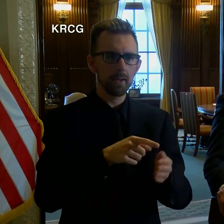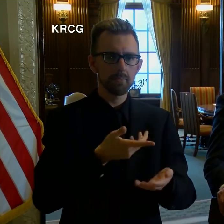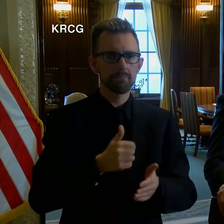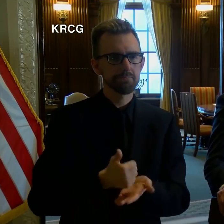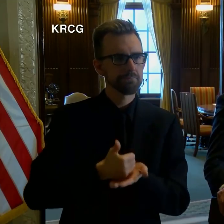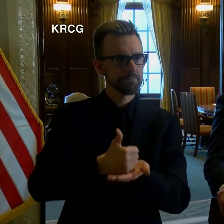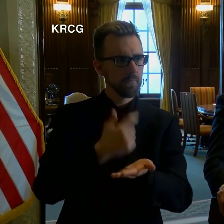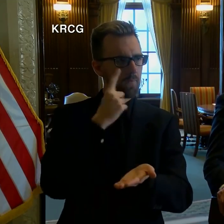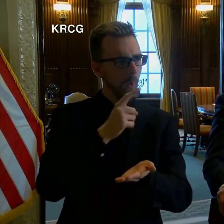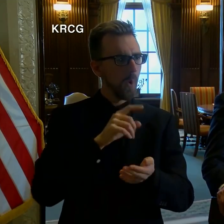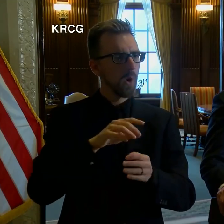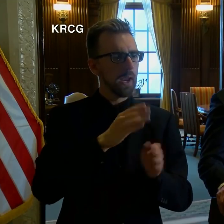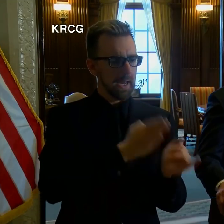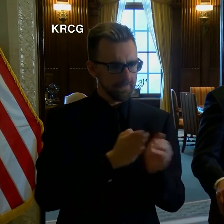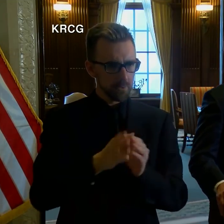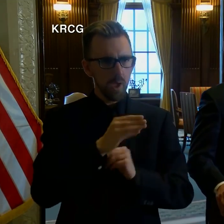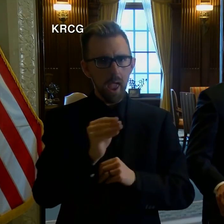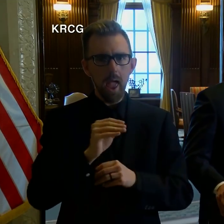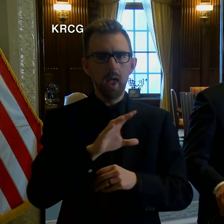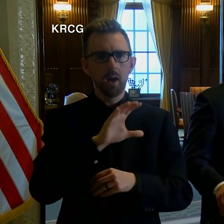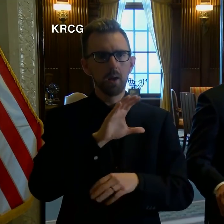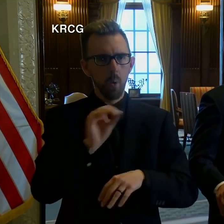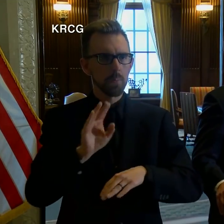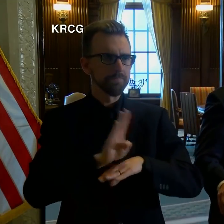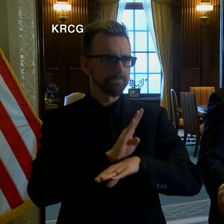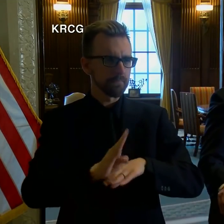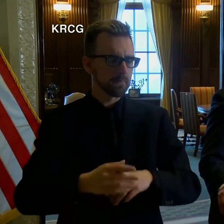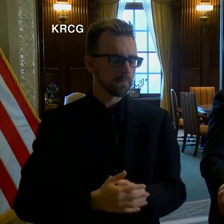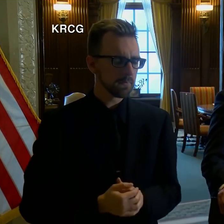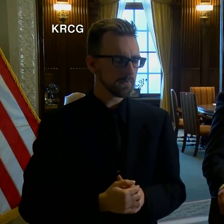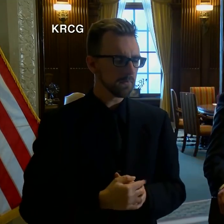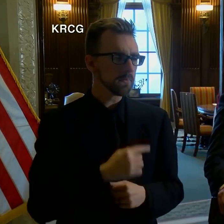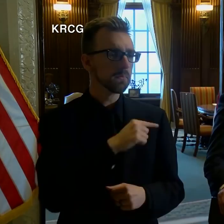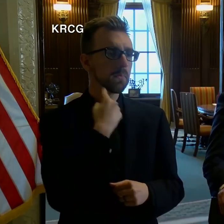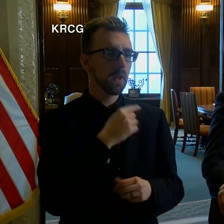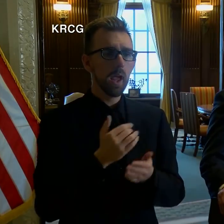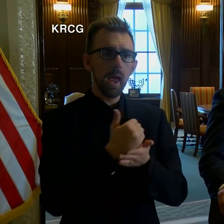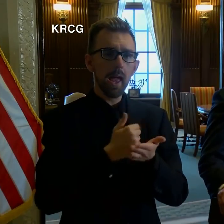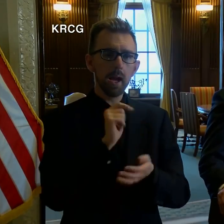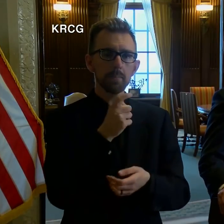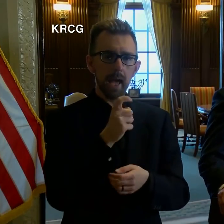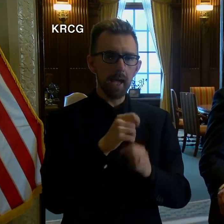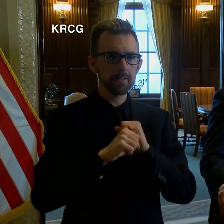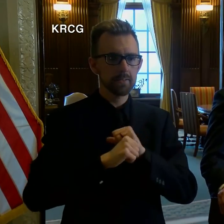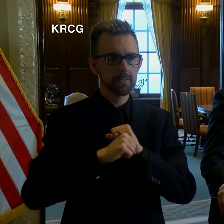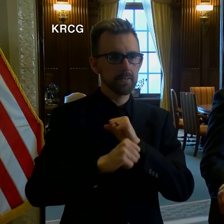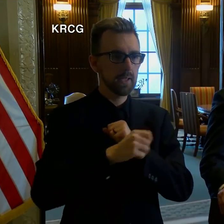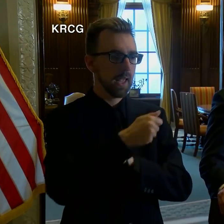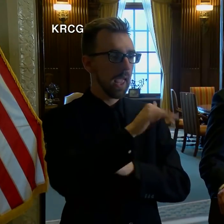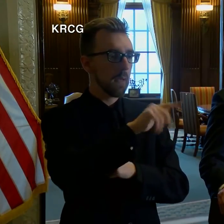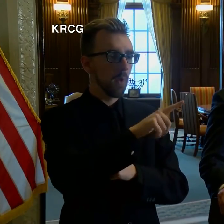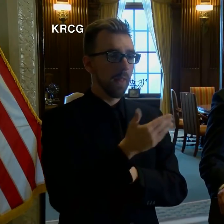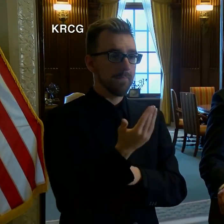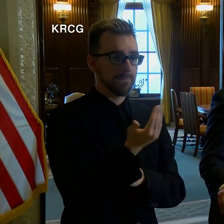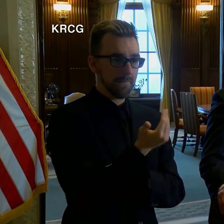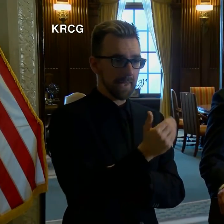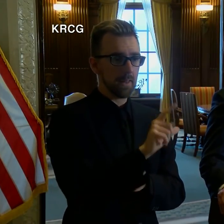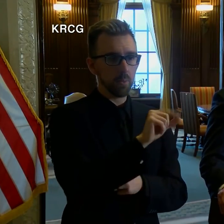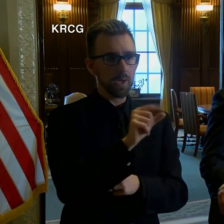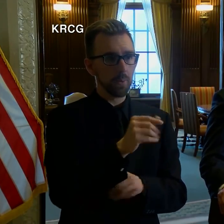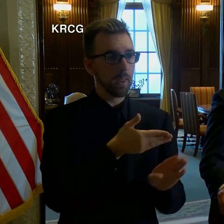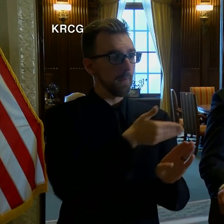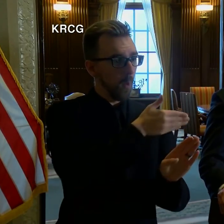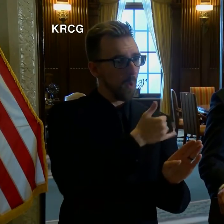individuals and corporations. The deadline to file income tax returns has been extended from April 15th of 2020